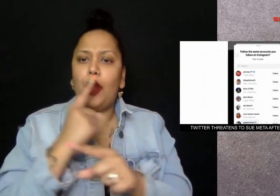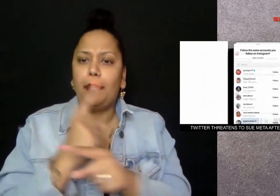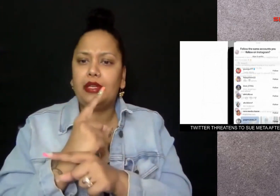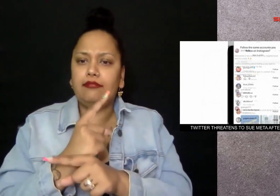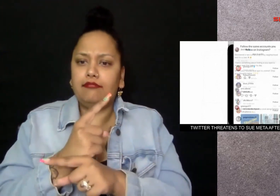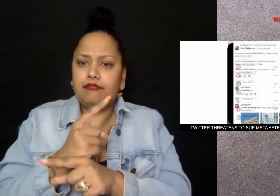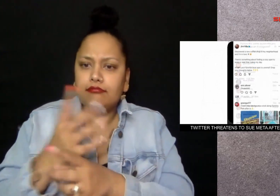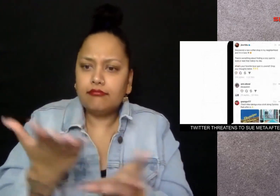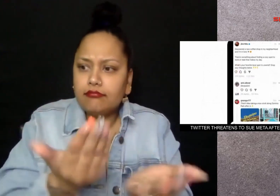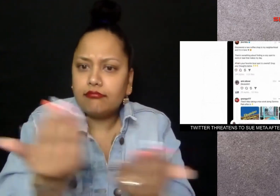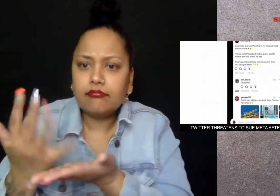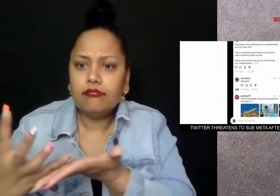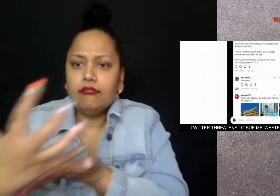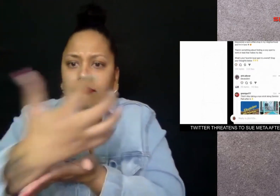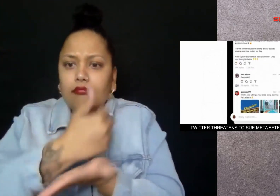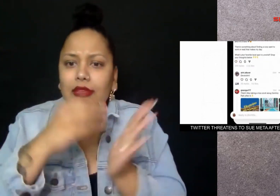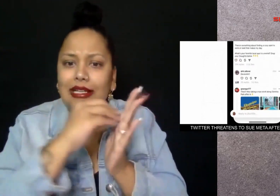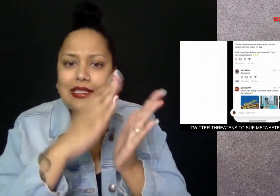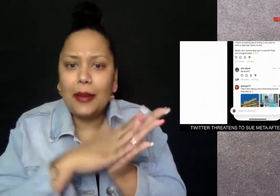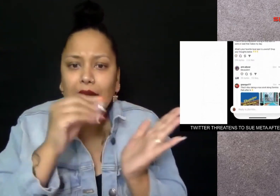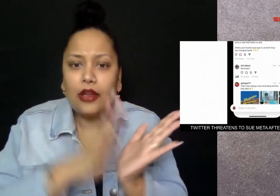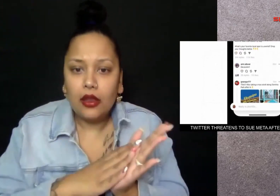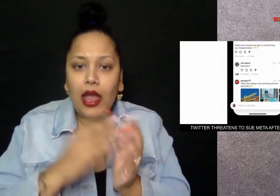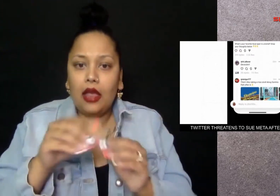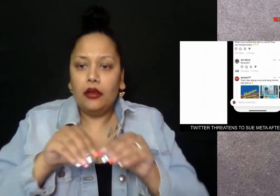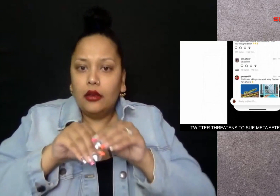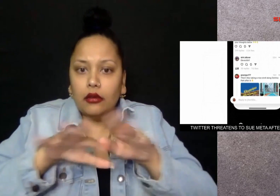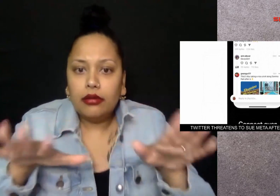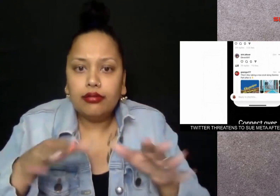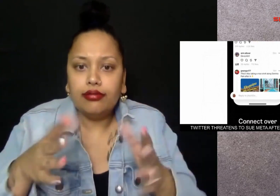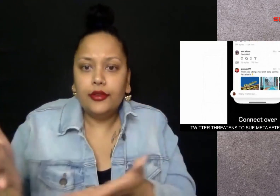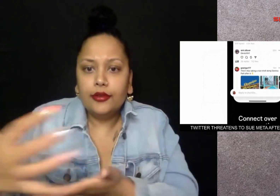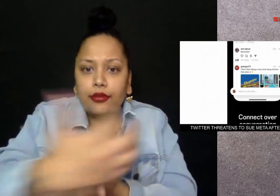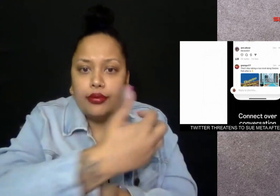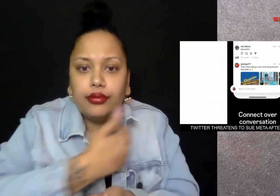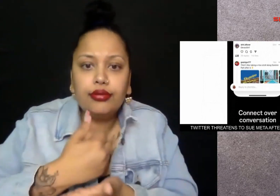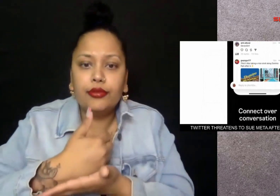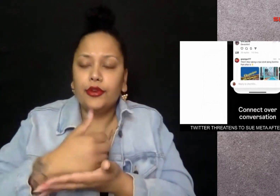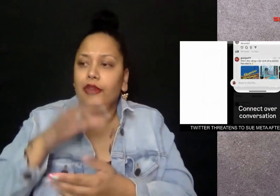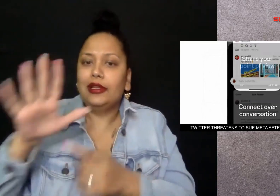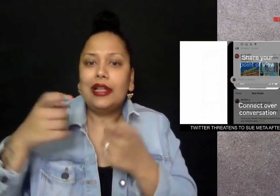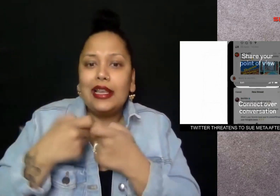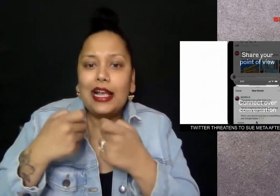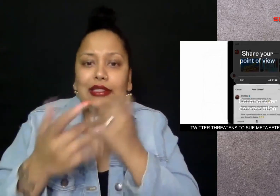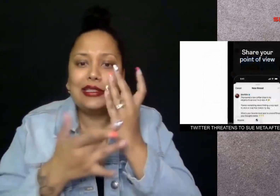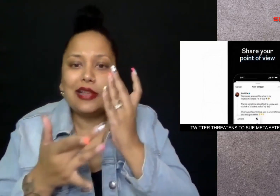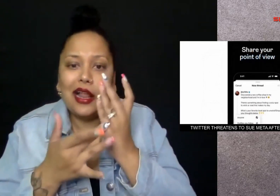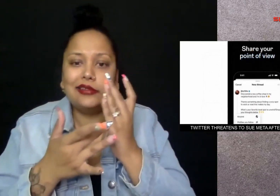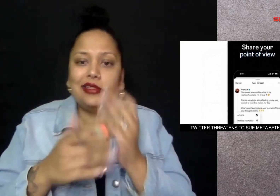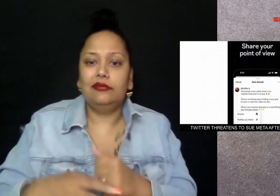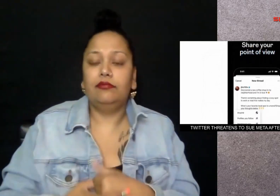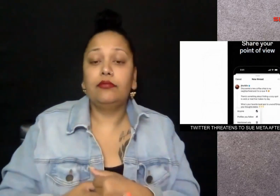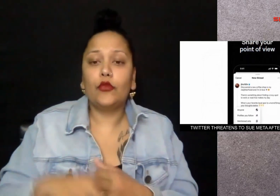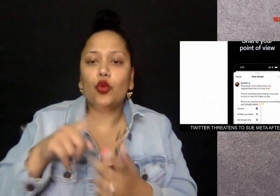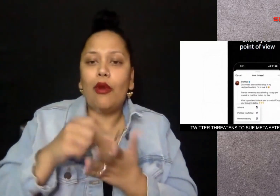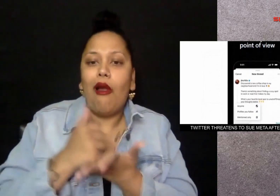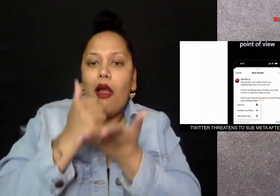brought improperly retained Twitter documents and electronic devices